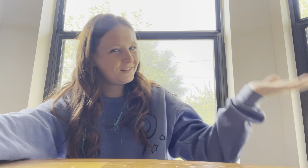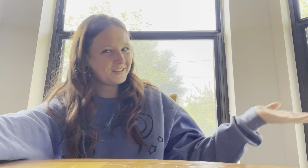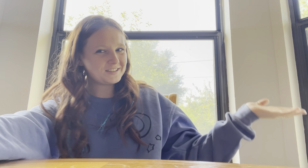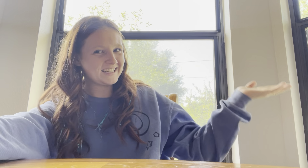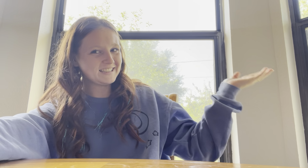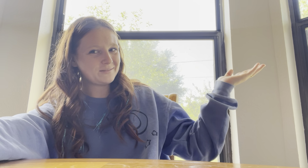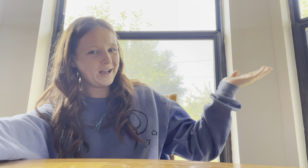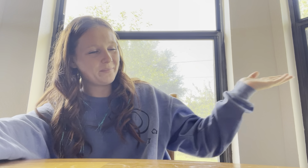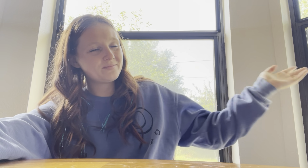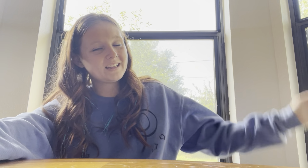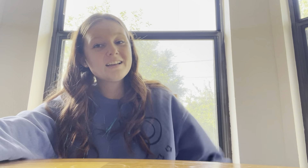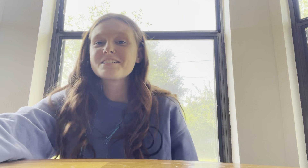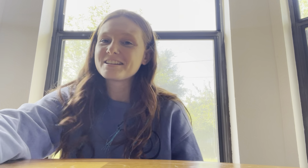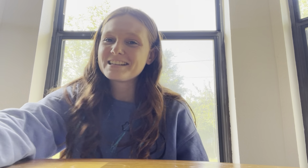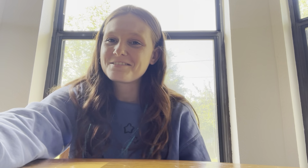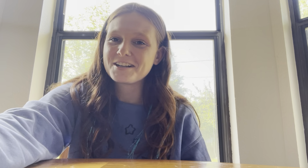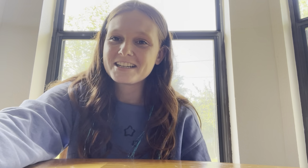would understand as well. So, thanks for watching, guys.